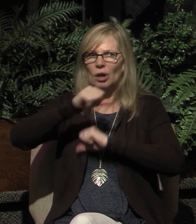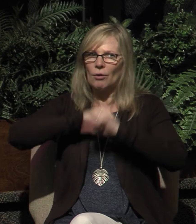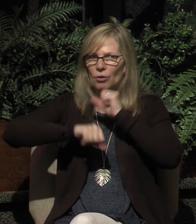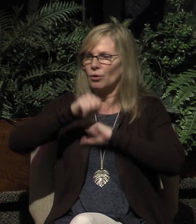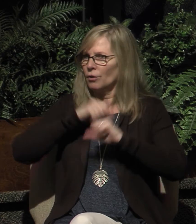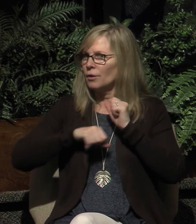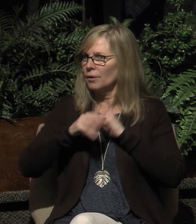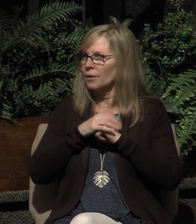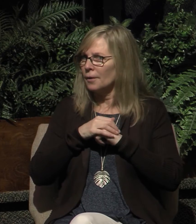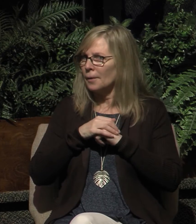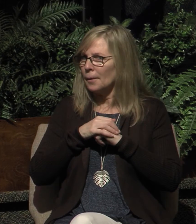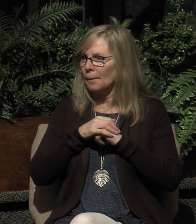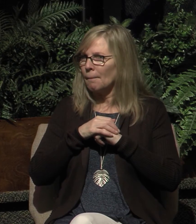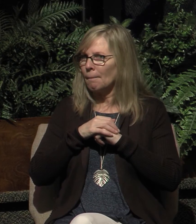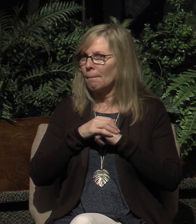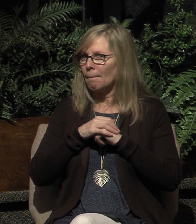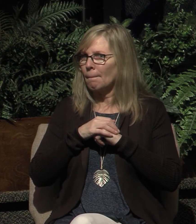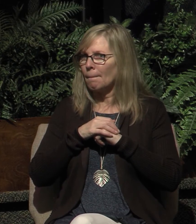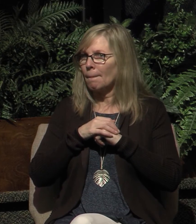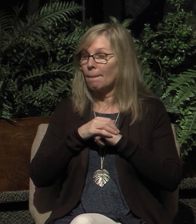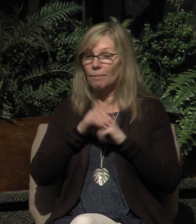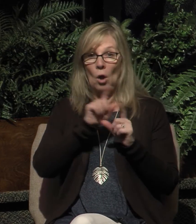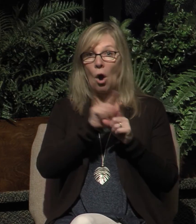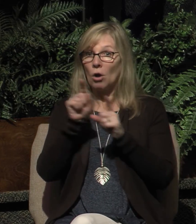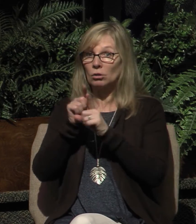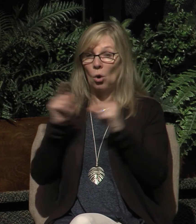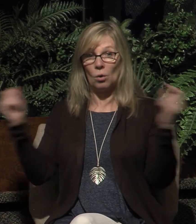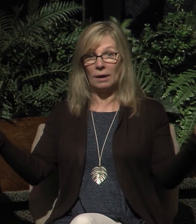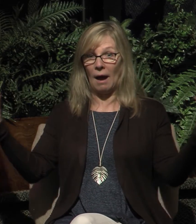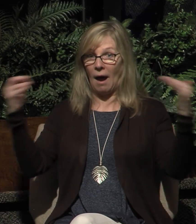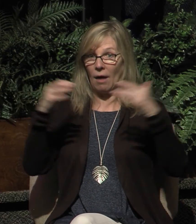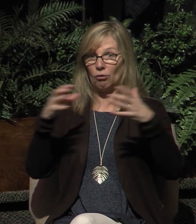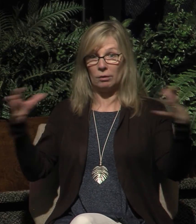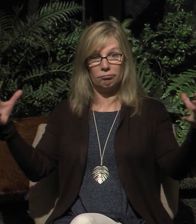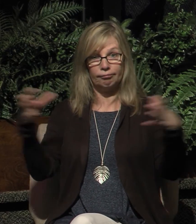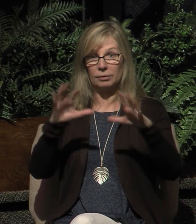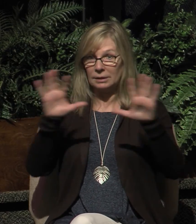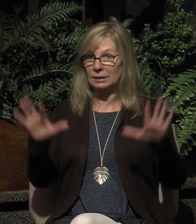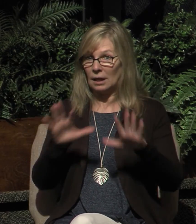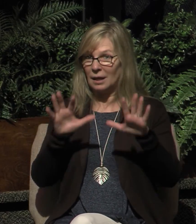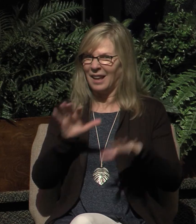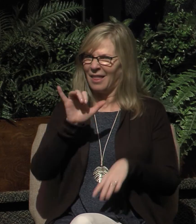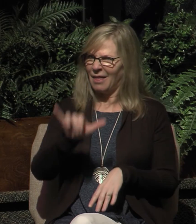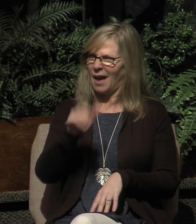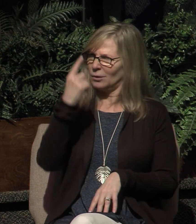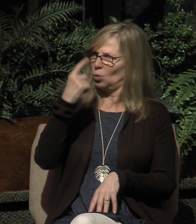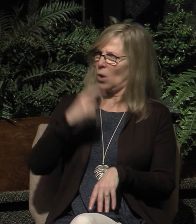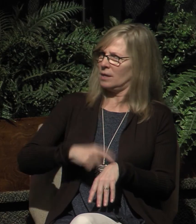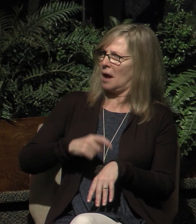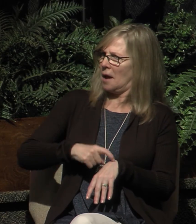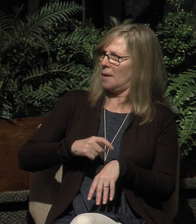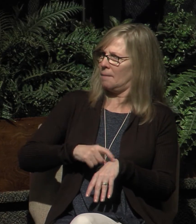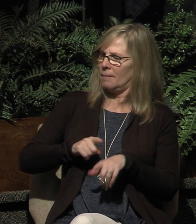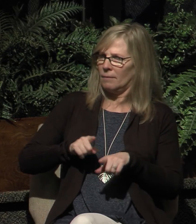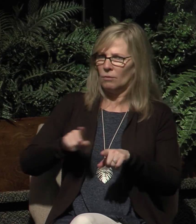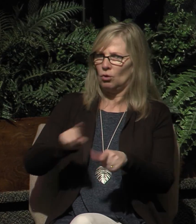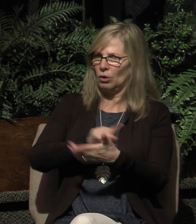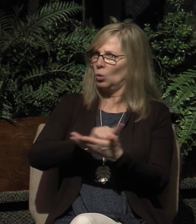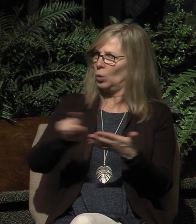them. In addition gathering on Sundays is also the one time the one time during the week when we